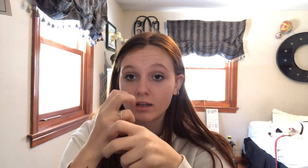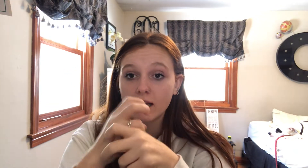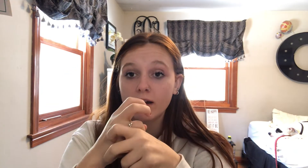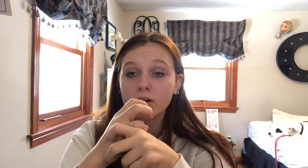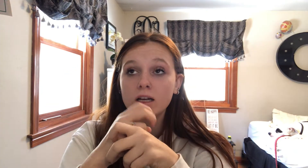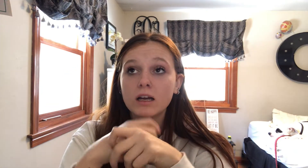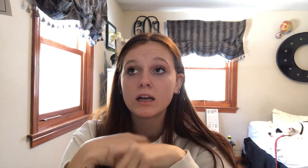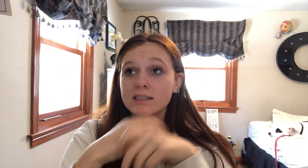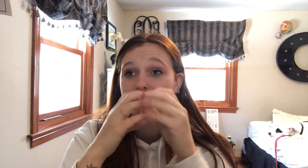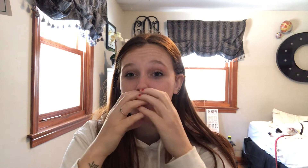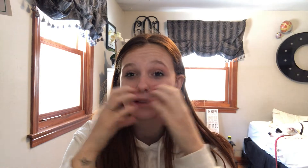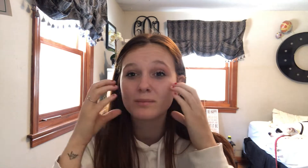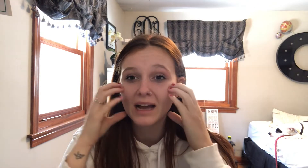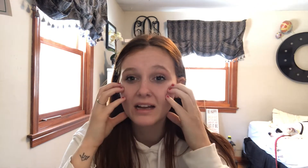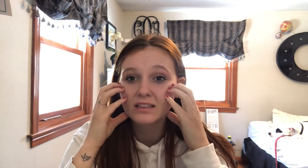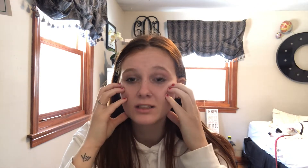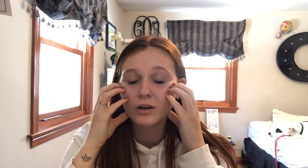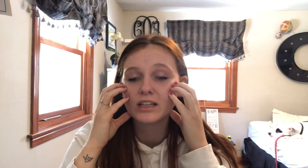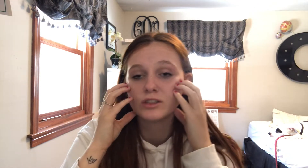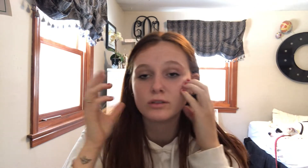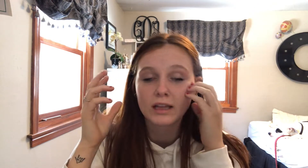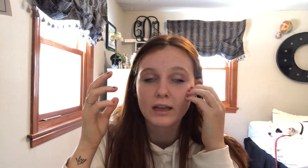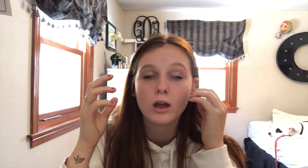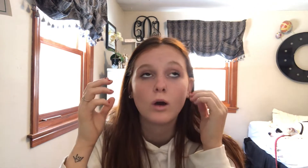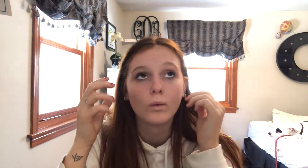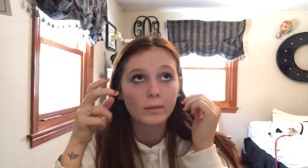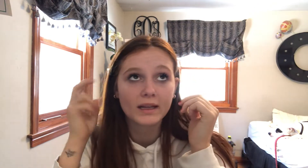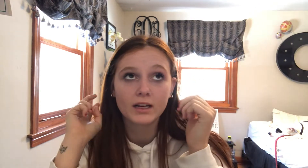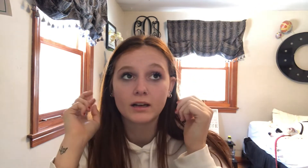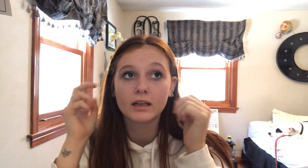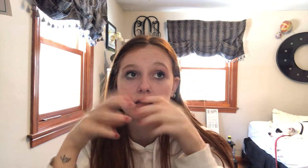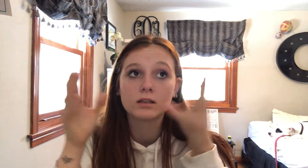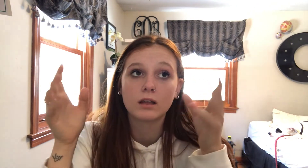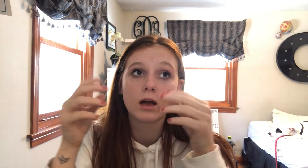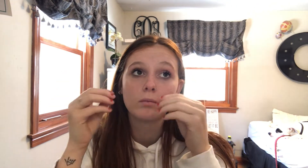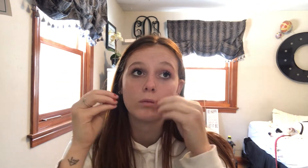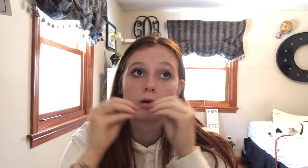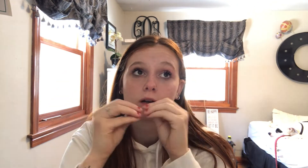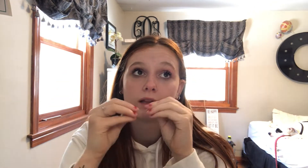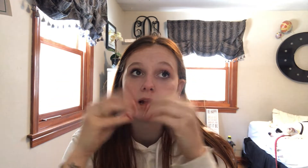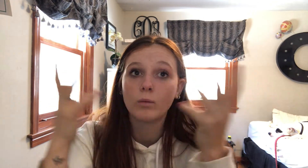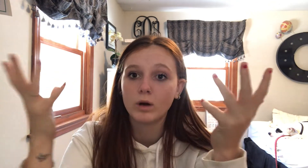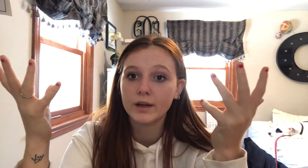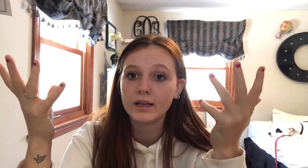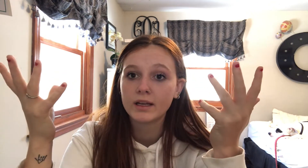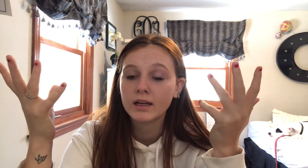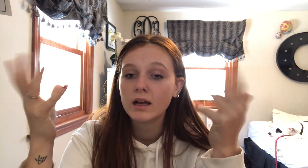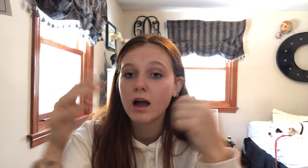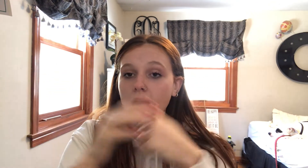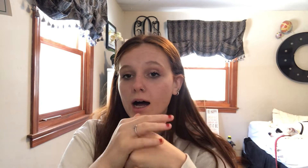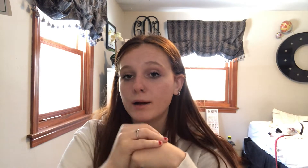now, especially with the mask. So I do like wear my hearing aids a lot more than I would. Um,